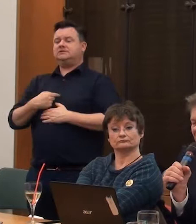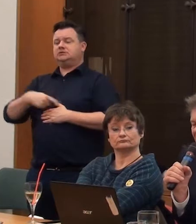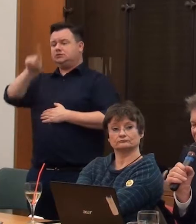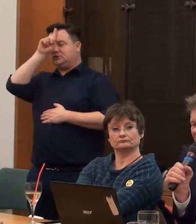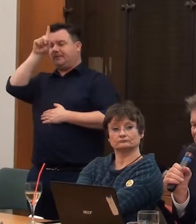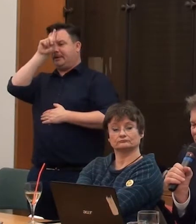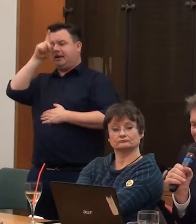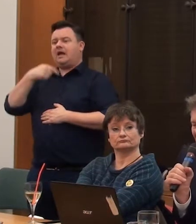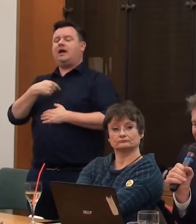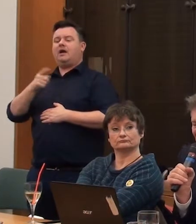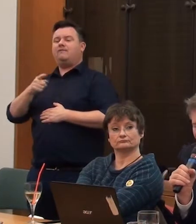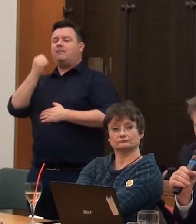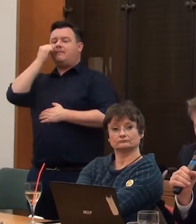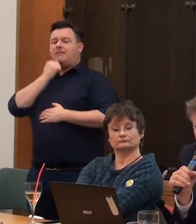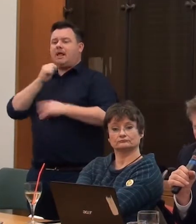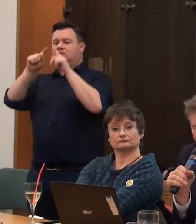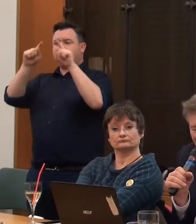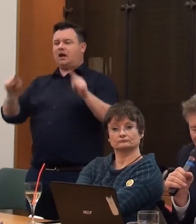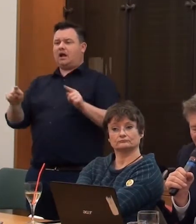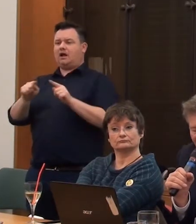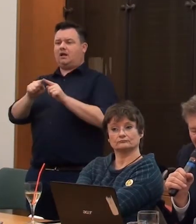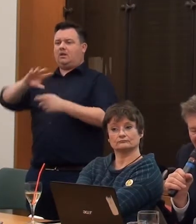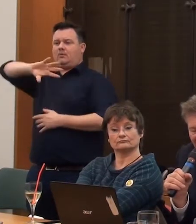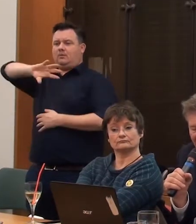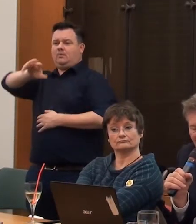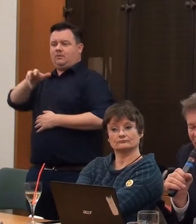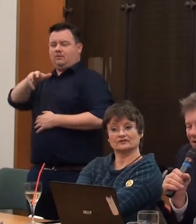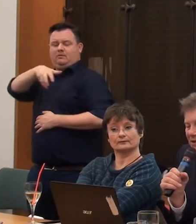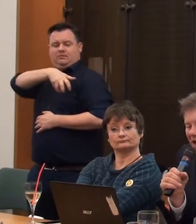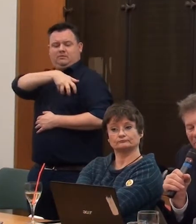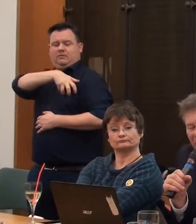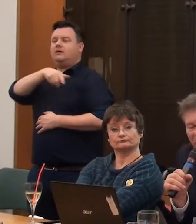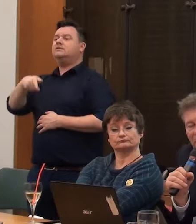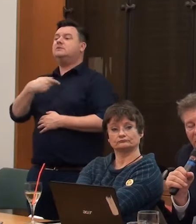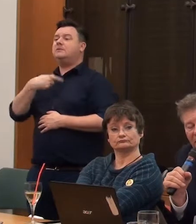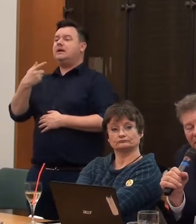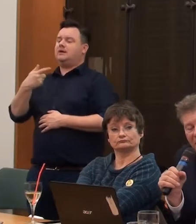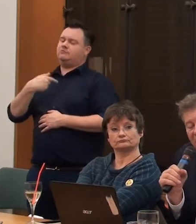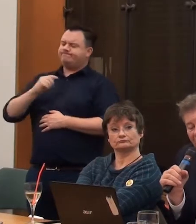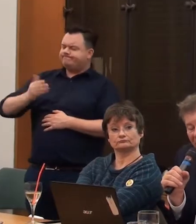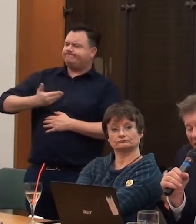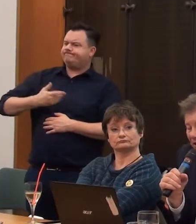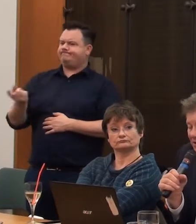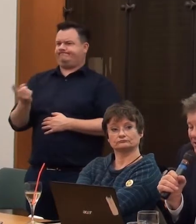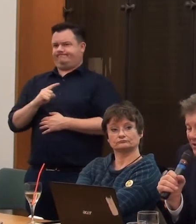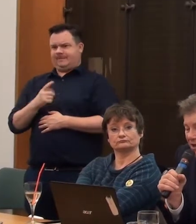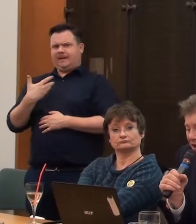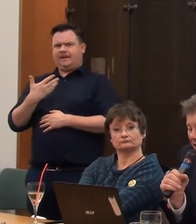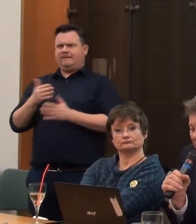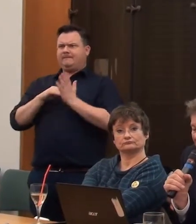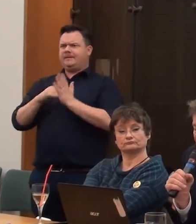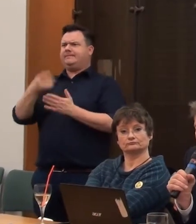and so we're sort of claiming it back. And for those who don't know, there were up to a million disabled people murdered by the Nazis.